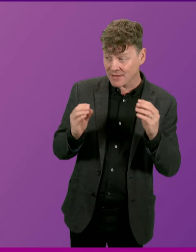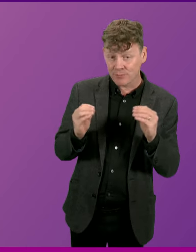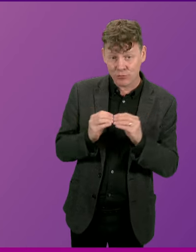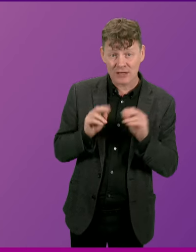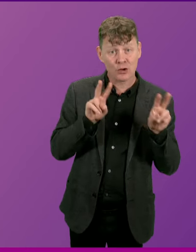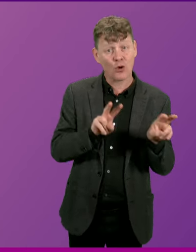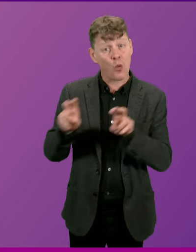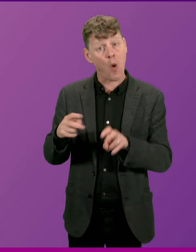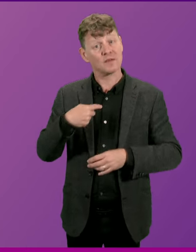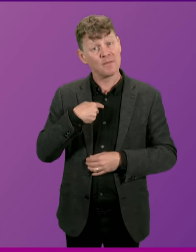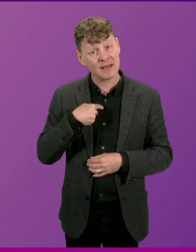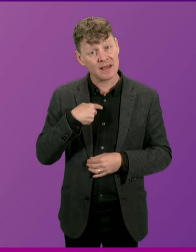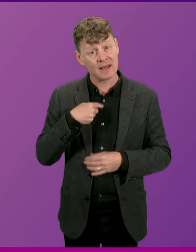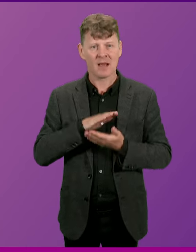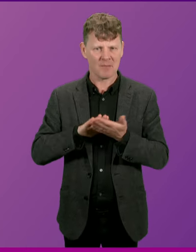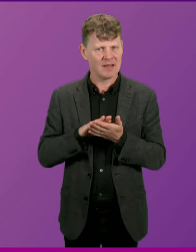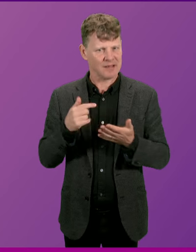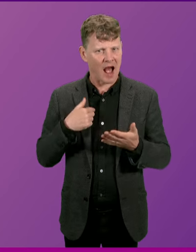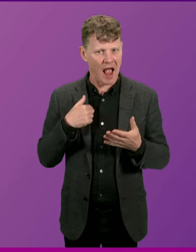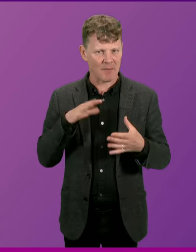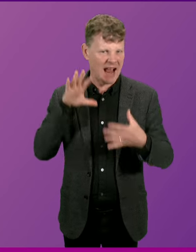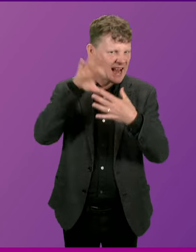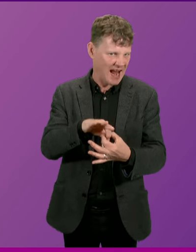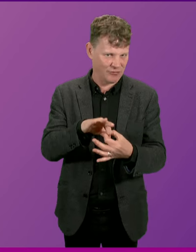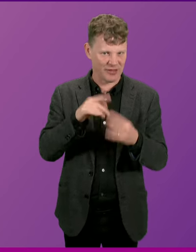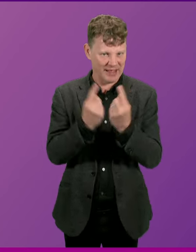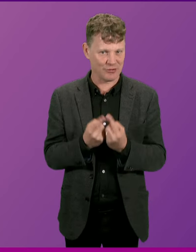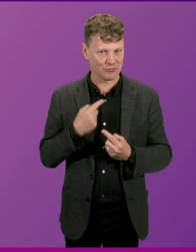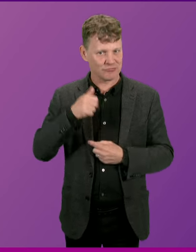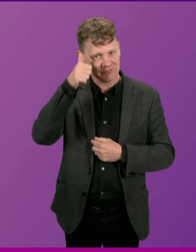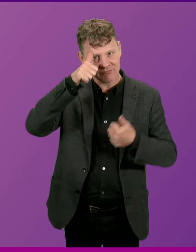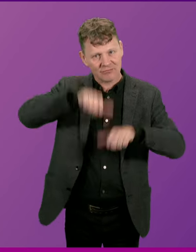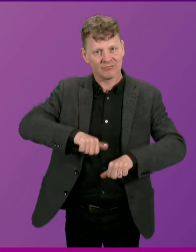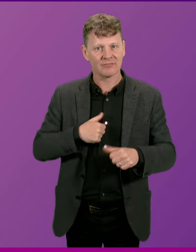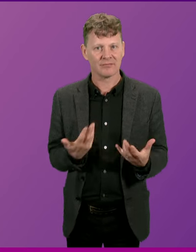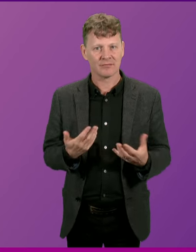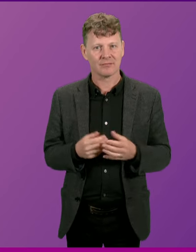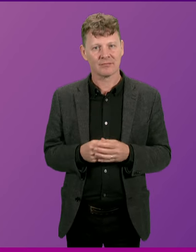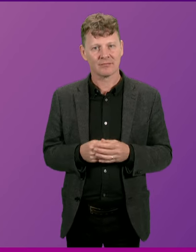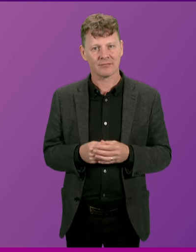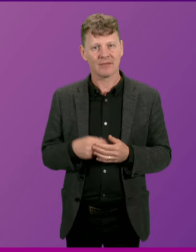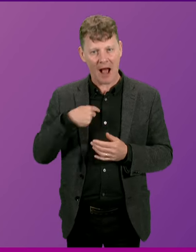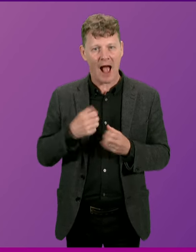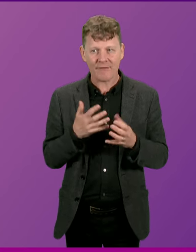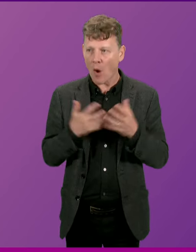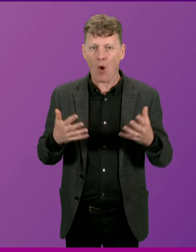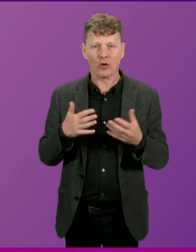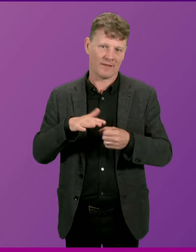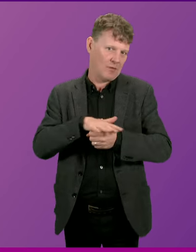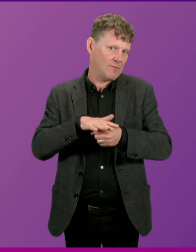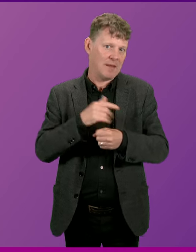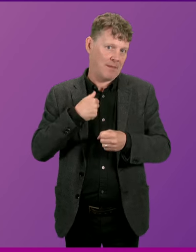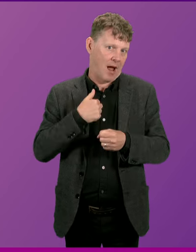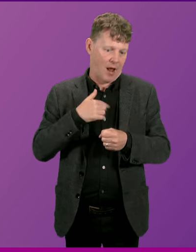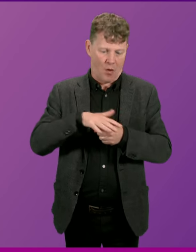quote me suggests that I am very actively engaged in the issues and obviously have a lot of interest in it locally in my